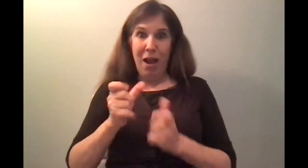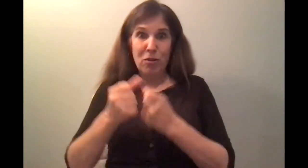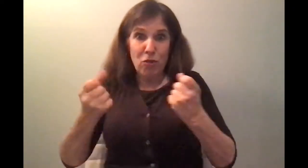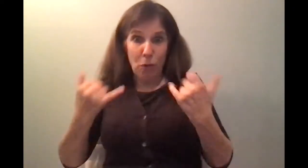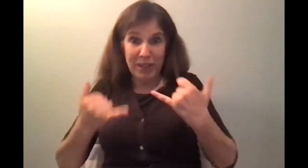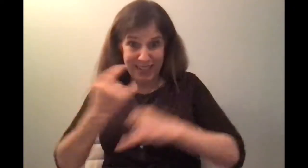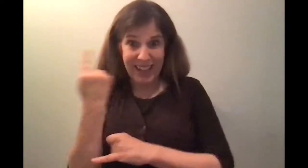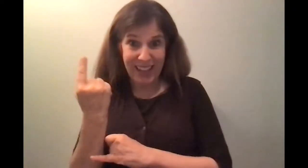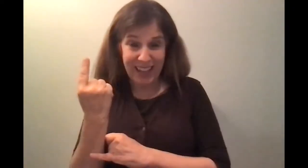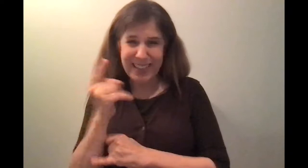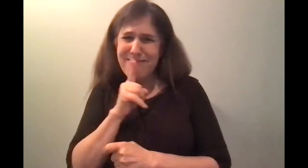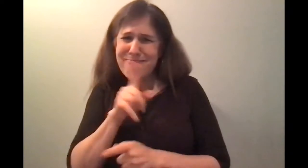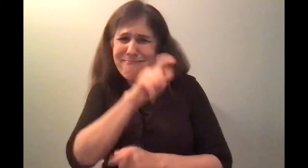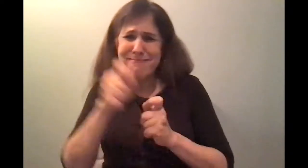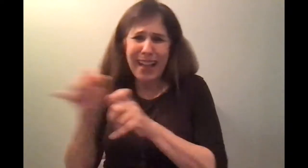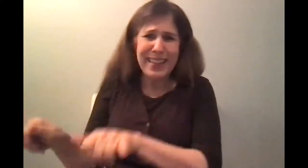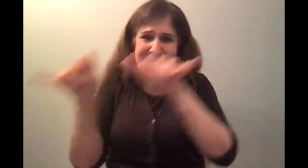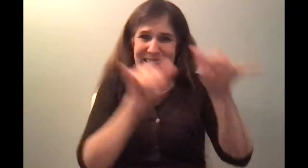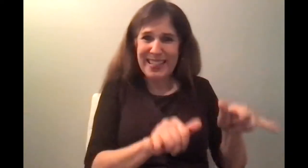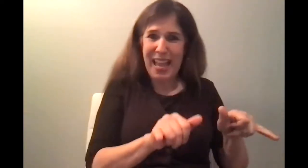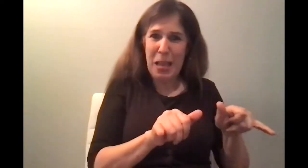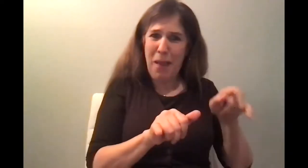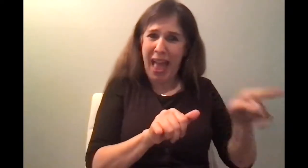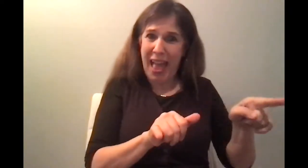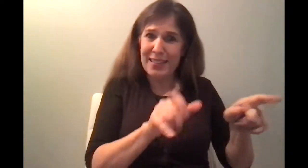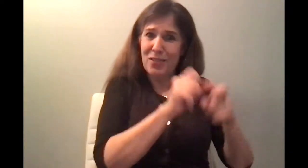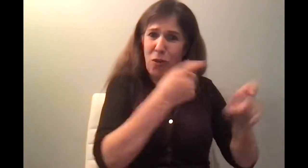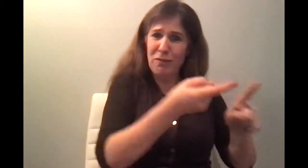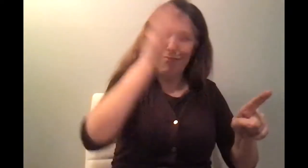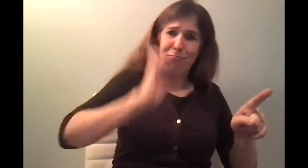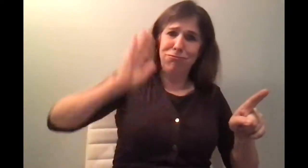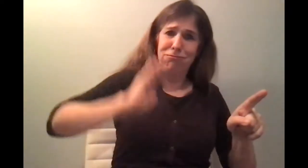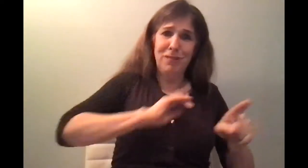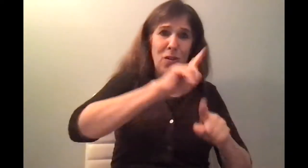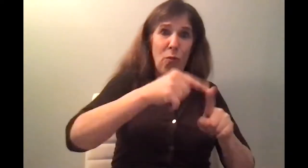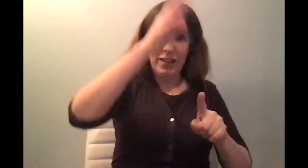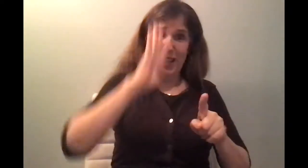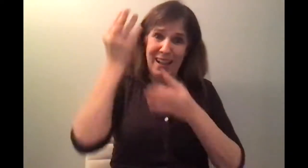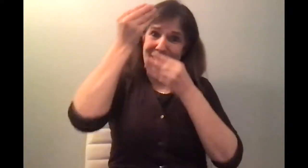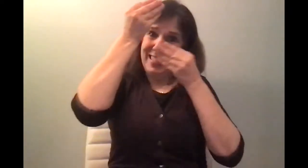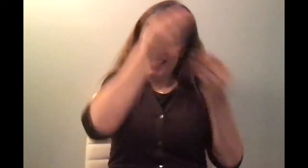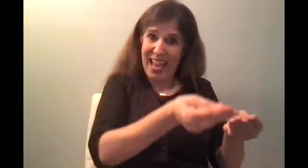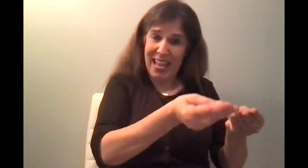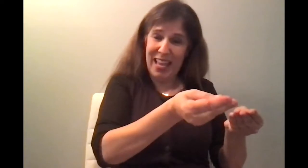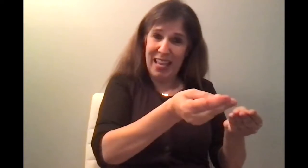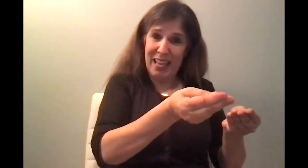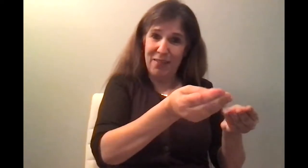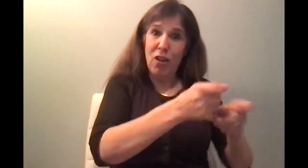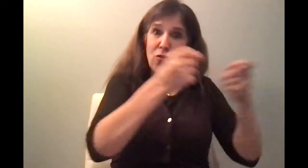to Moshe Rabbeinu by God. Those are the five books of Moses. From the creation of the world till Moses passed away, till